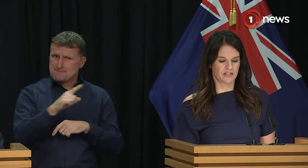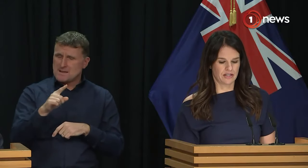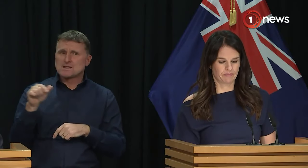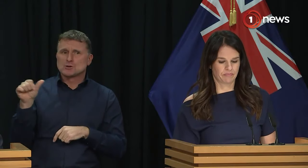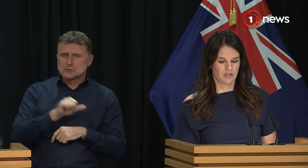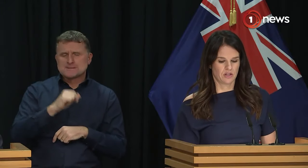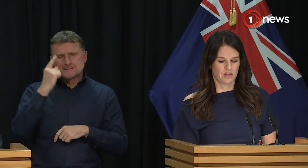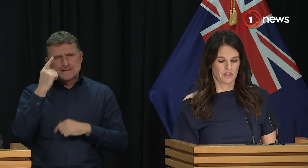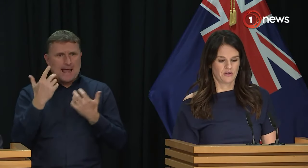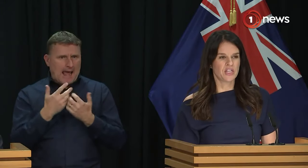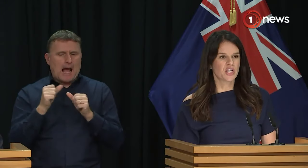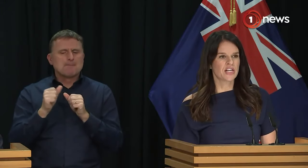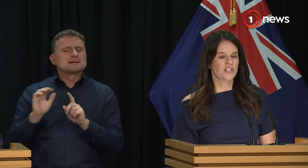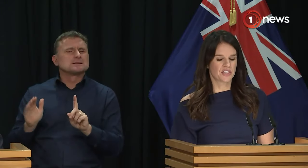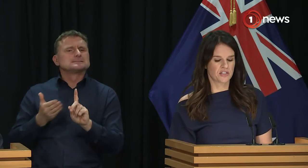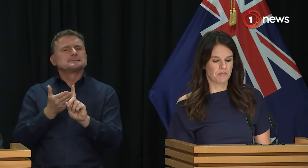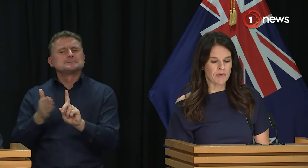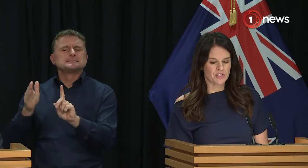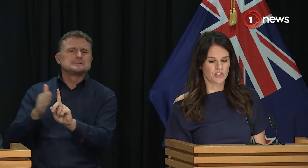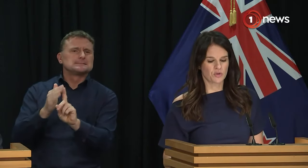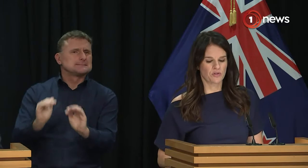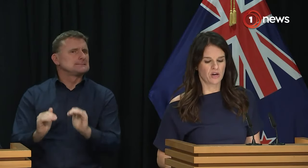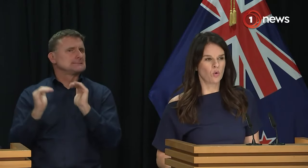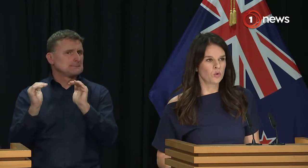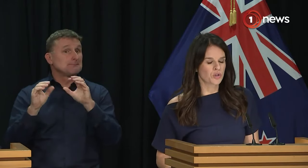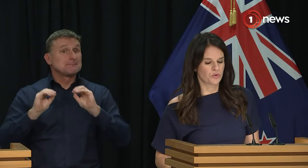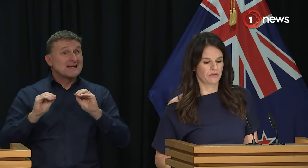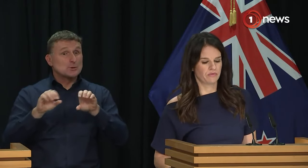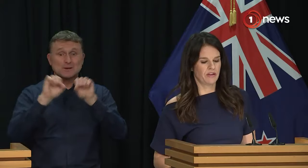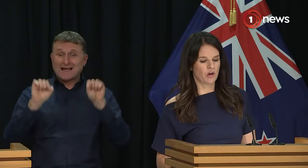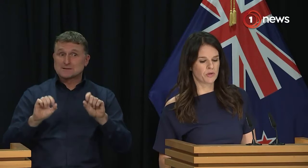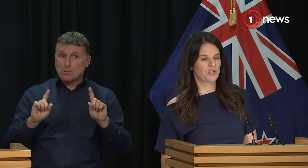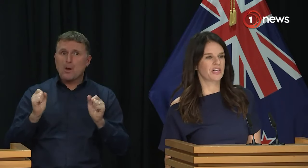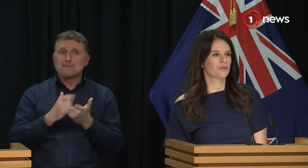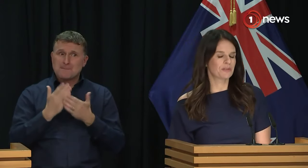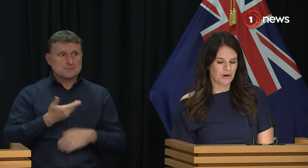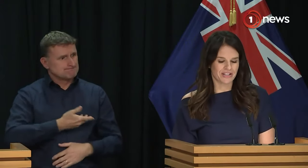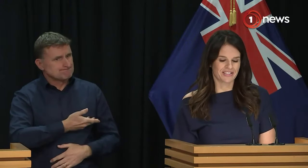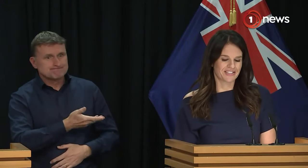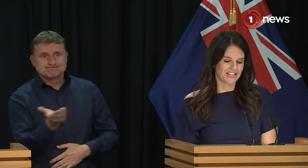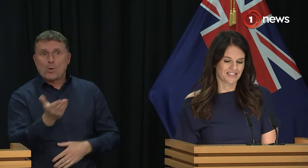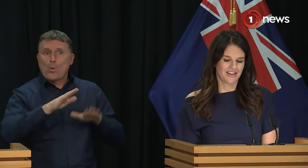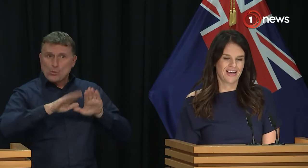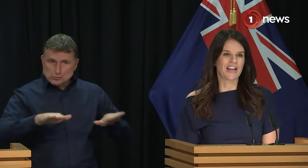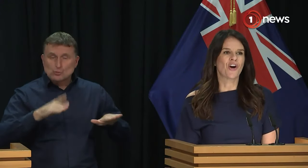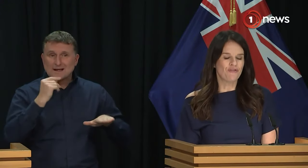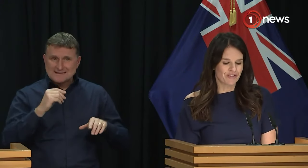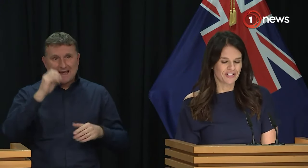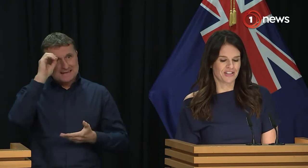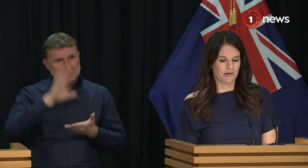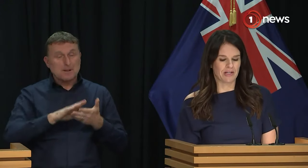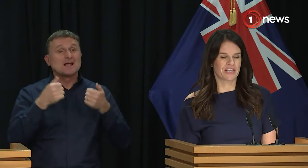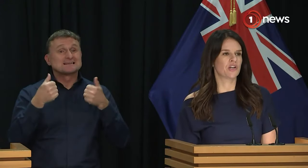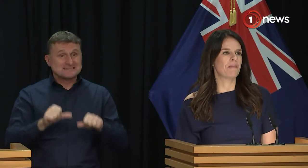your destiny. The education system must ensure that all children have the opportunity to experience success and